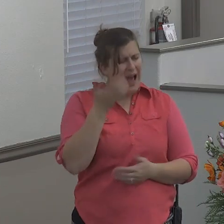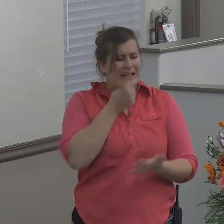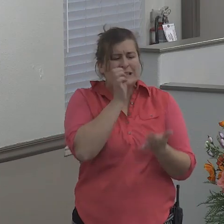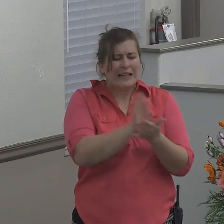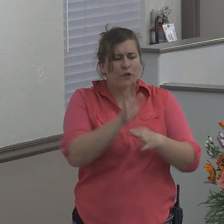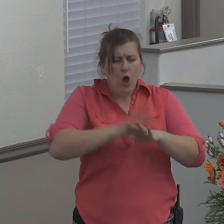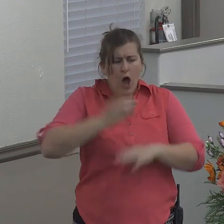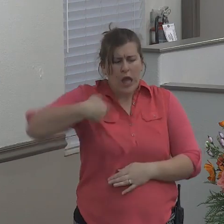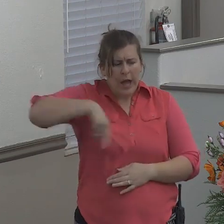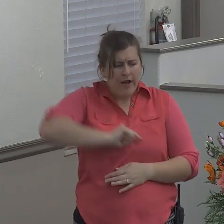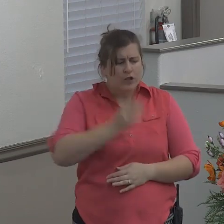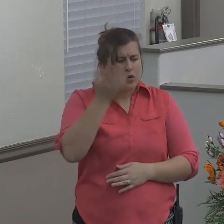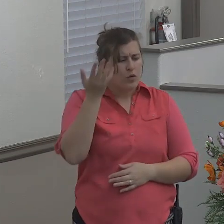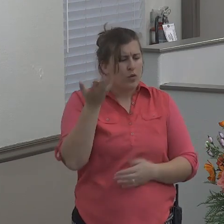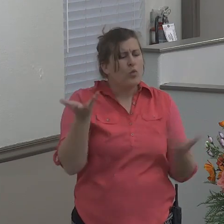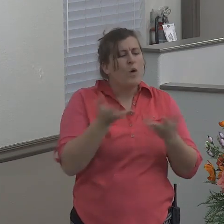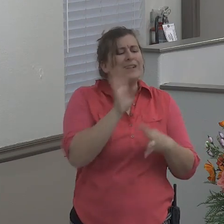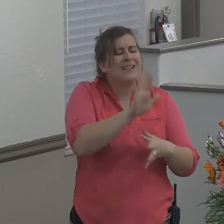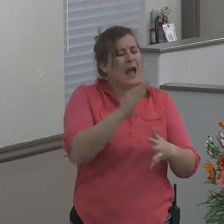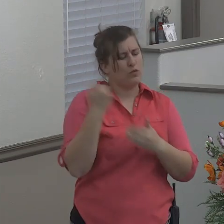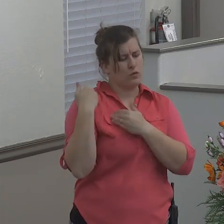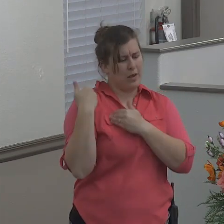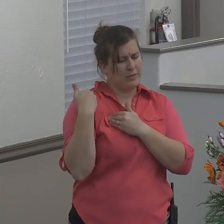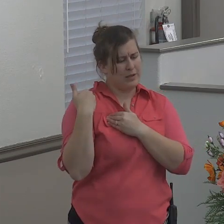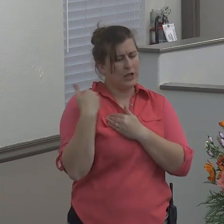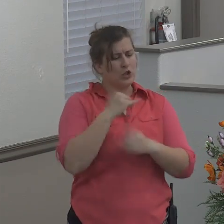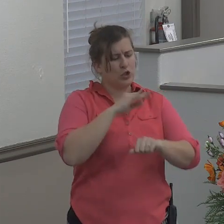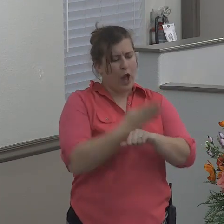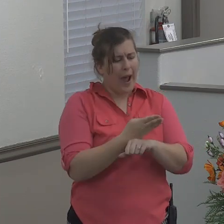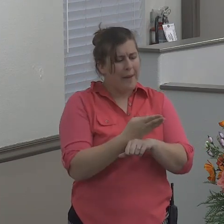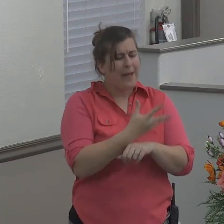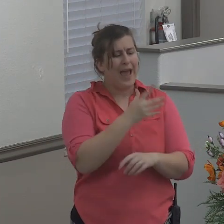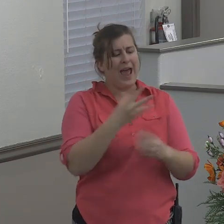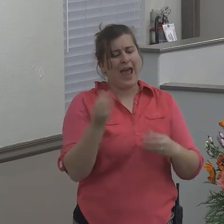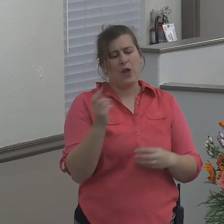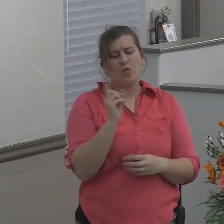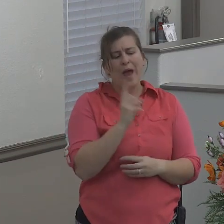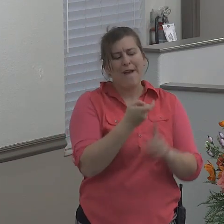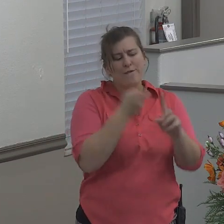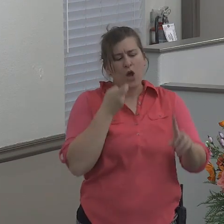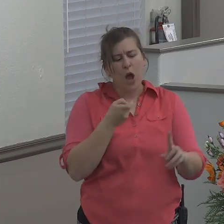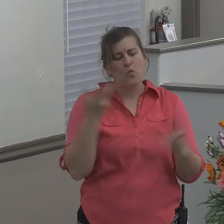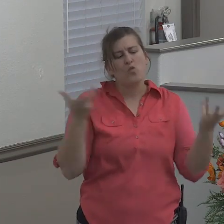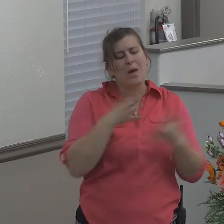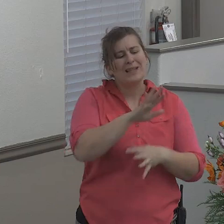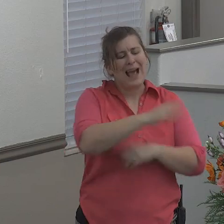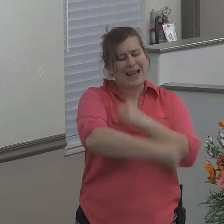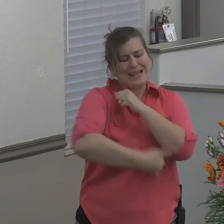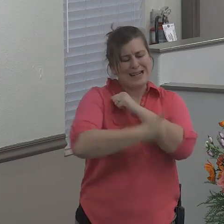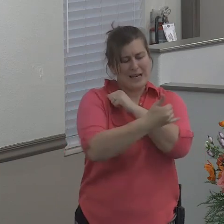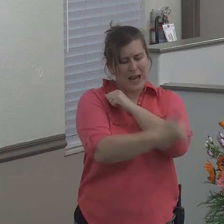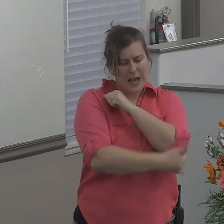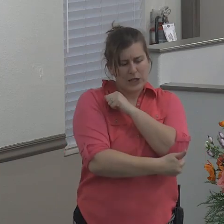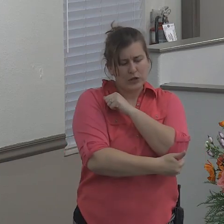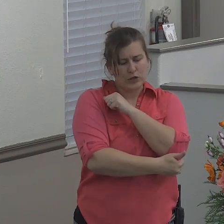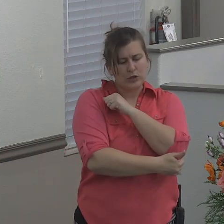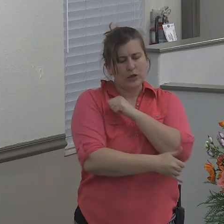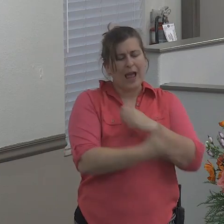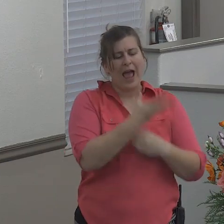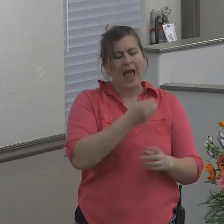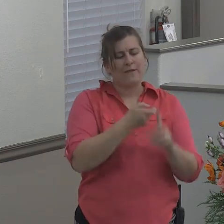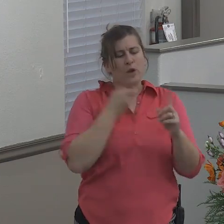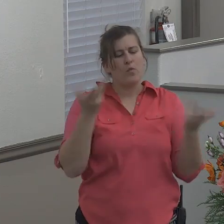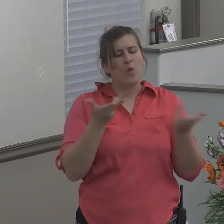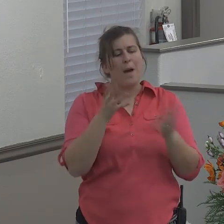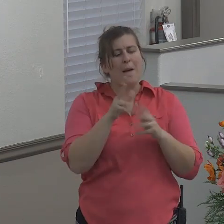upon us? What is thine occupation, and whence comest thou? What is thy country, and of what people art thou?